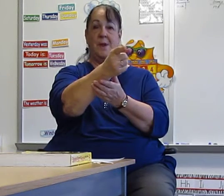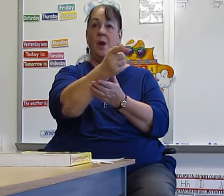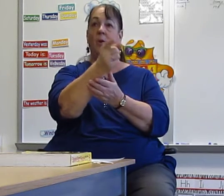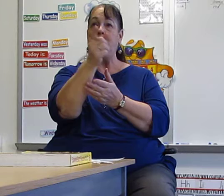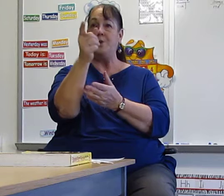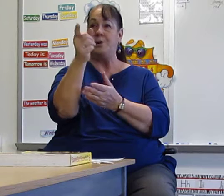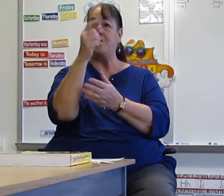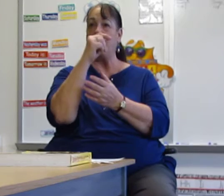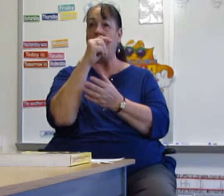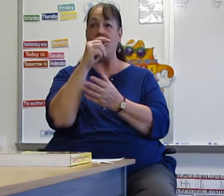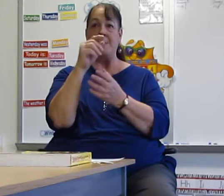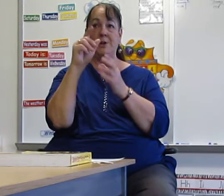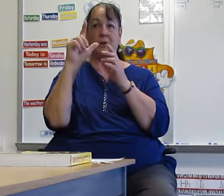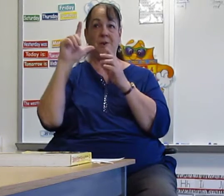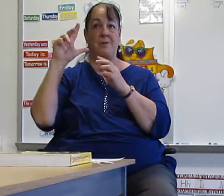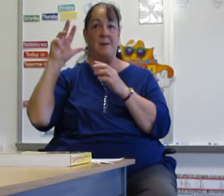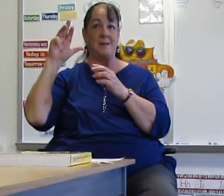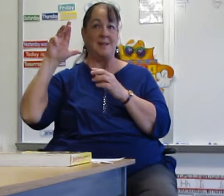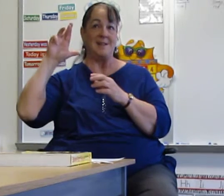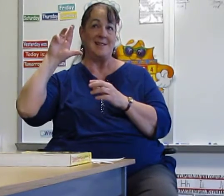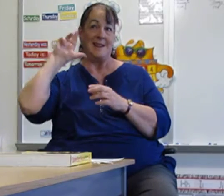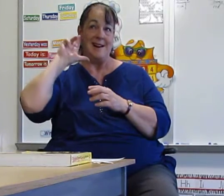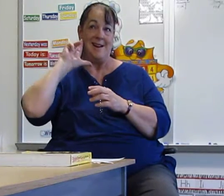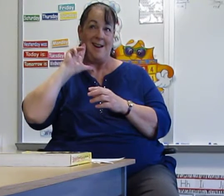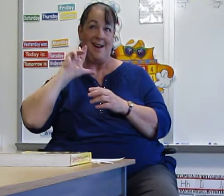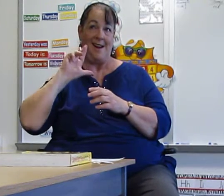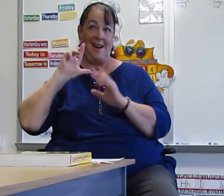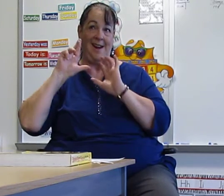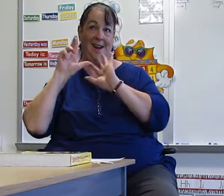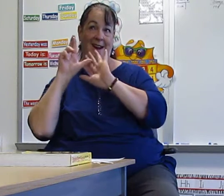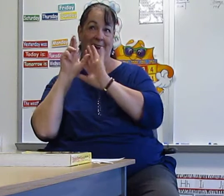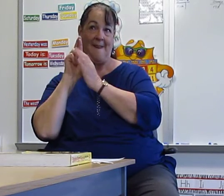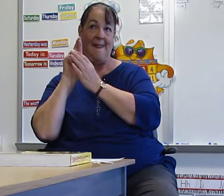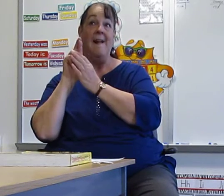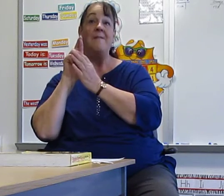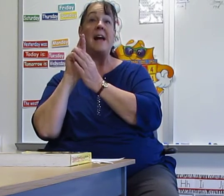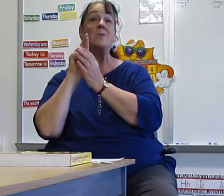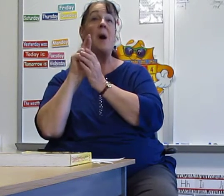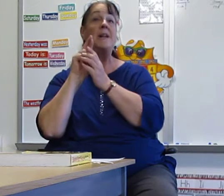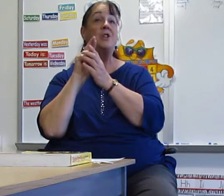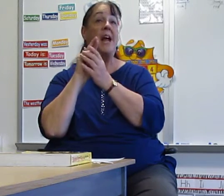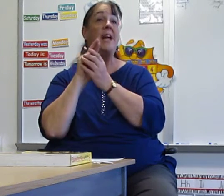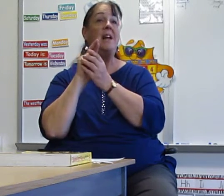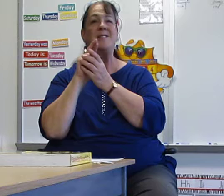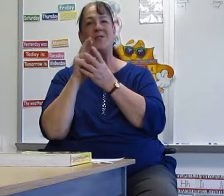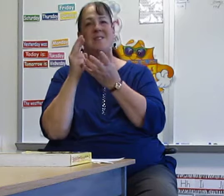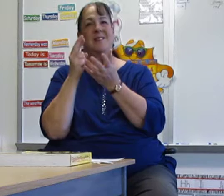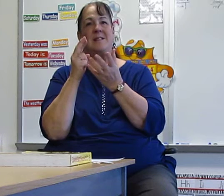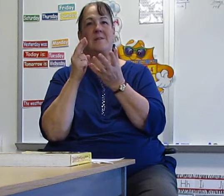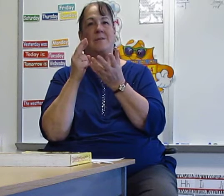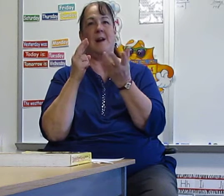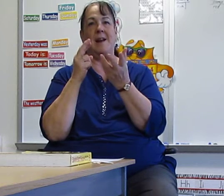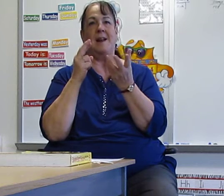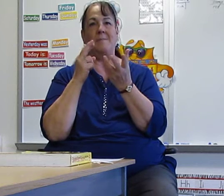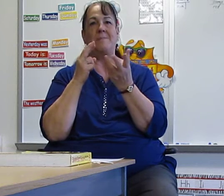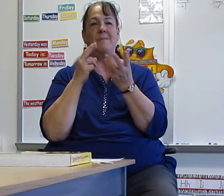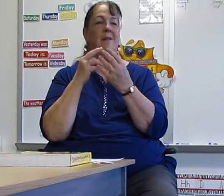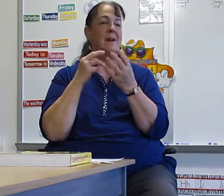When you do your arm, make sure your thumb's not sticking out. That's why checking, it just isn't right and, you know.